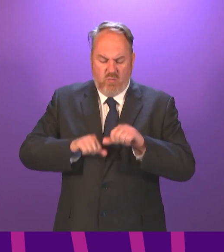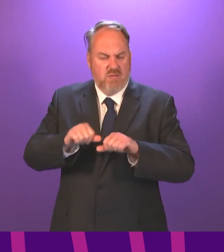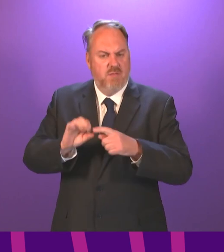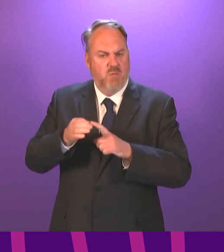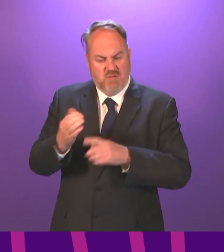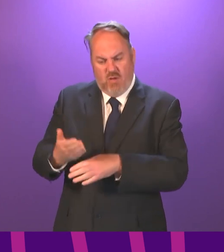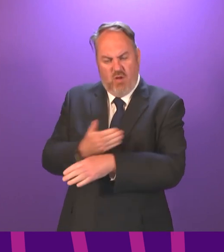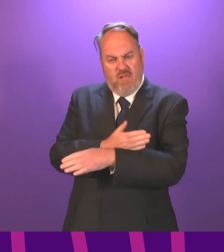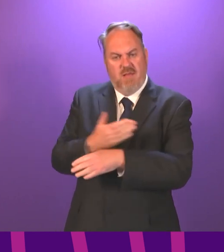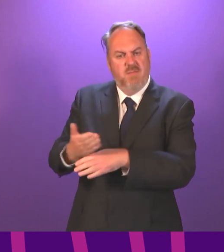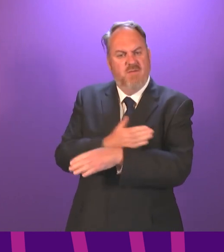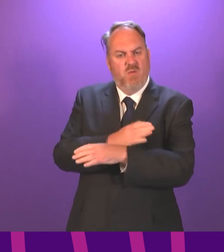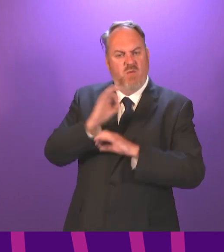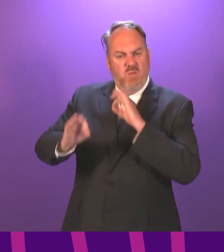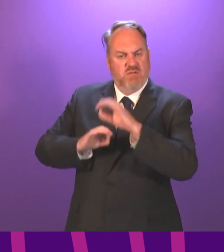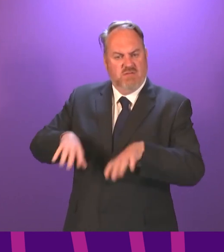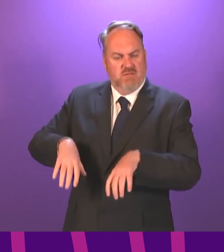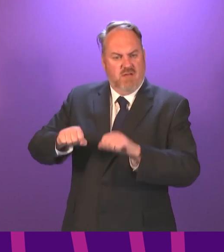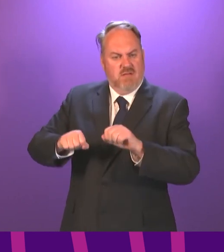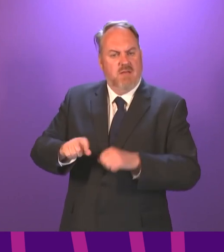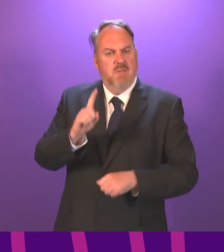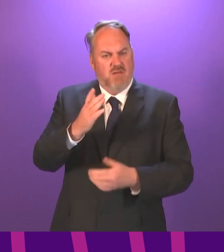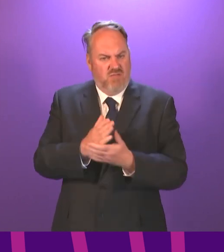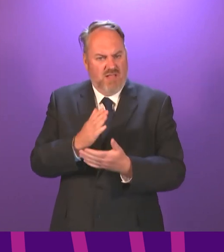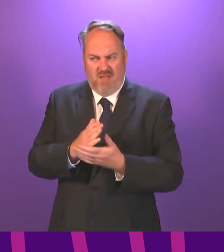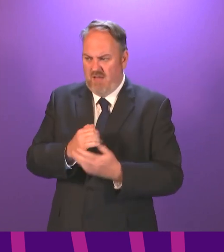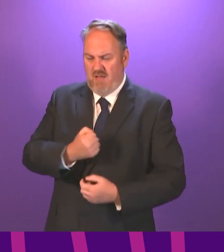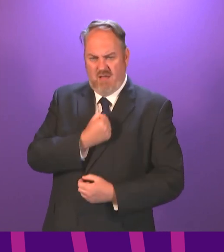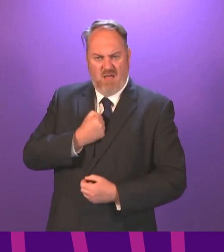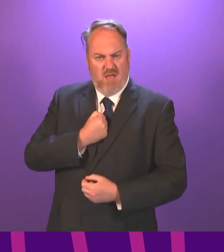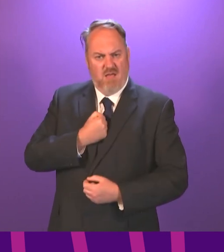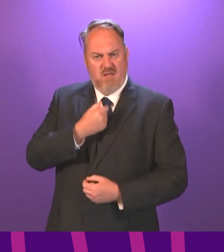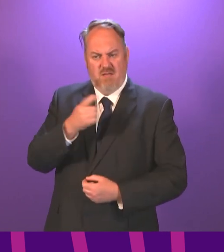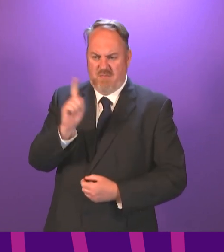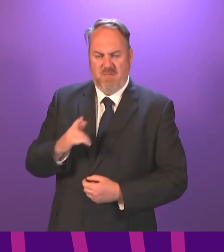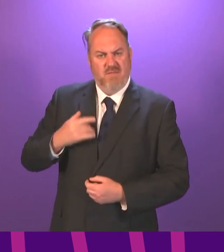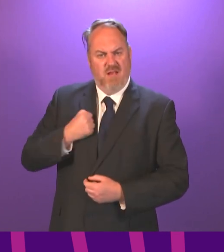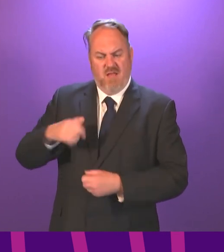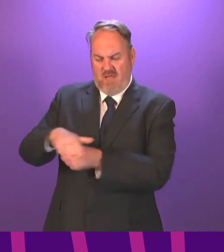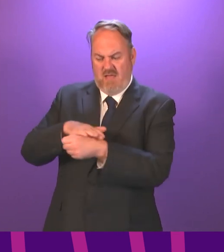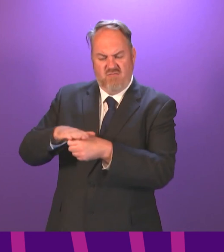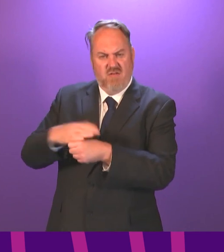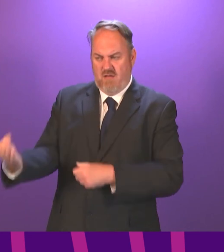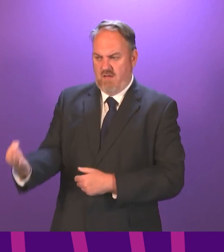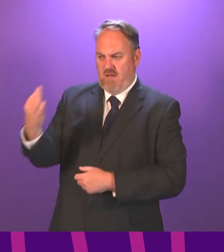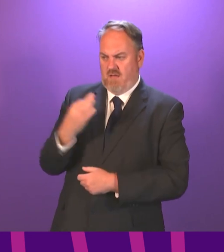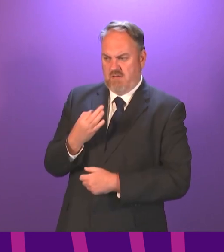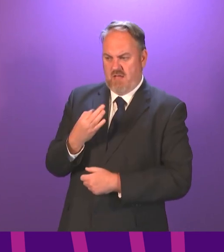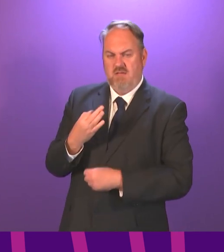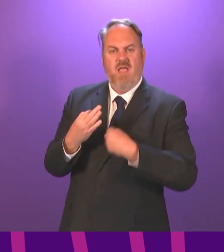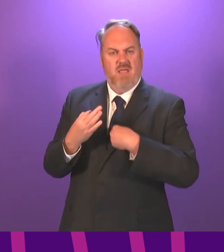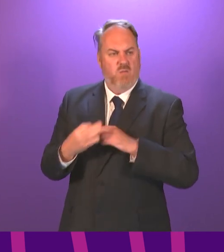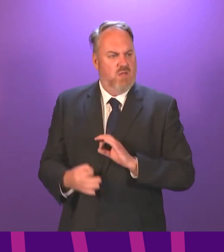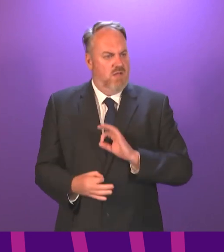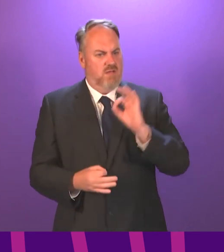within the programme to allow us to ask the questions that our constituents have asked us to ask the Government here. It can't be right that we cut topical